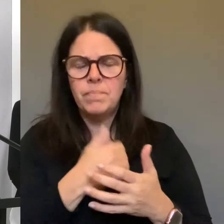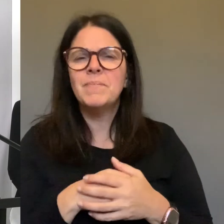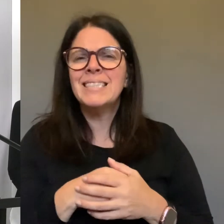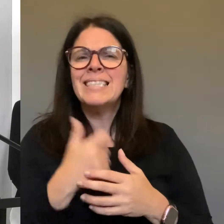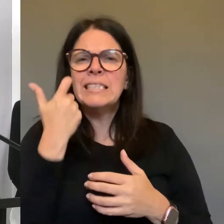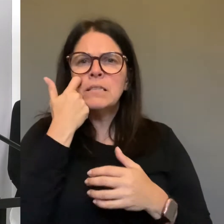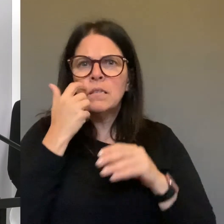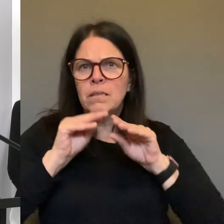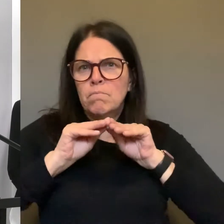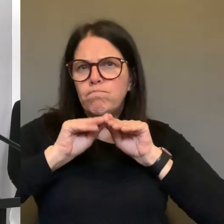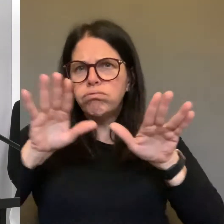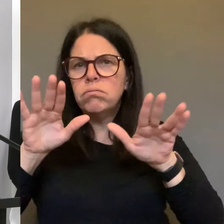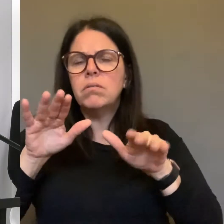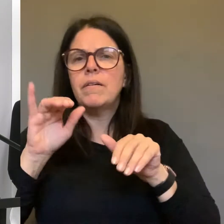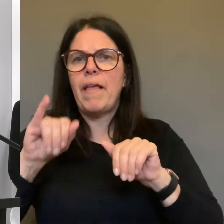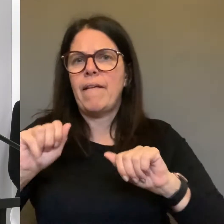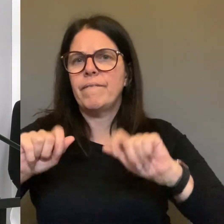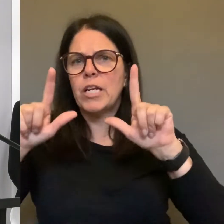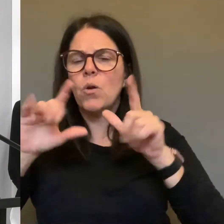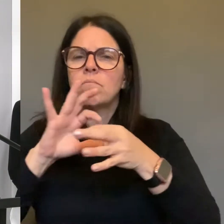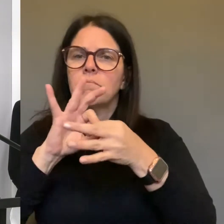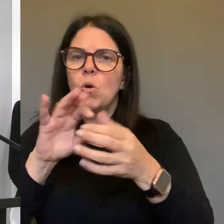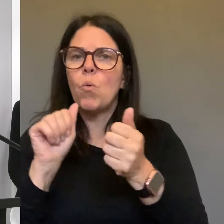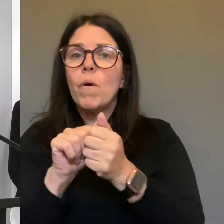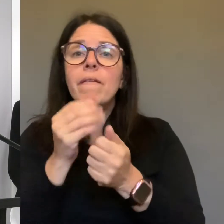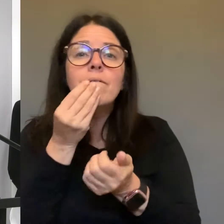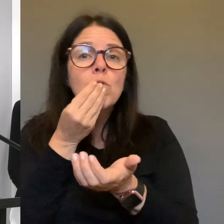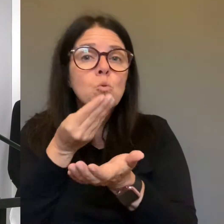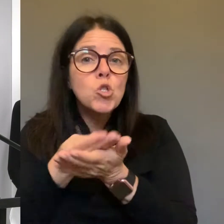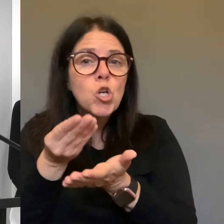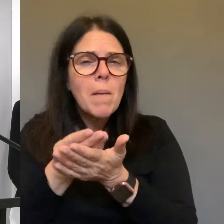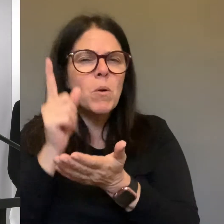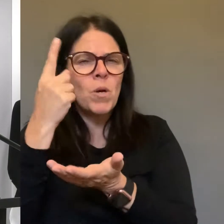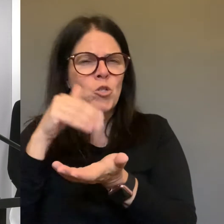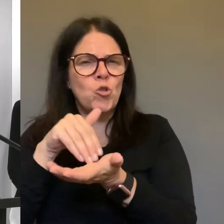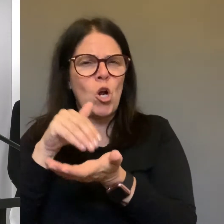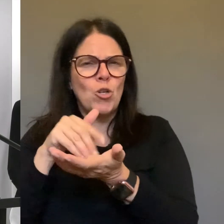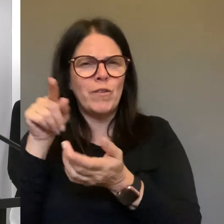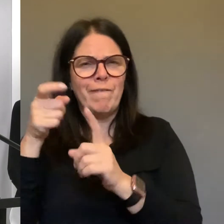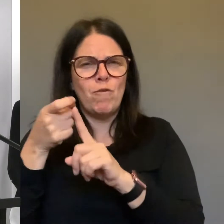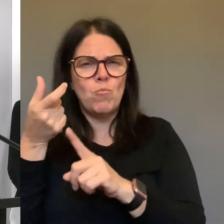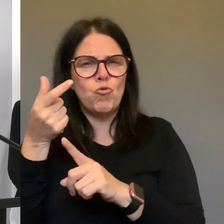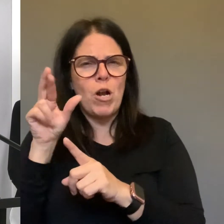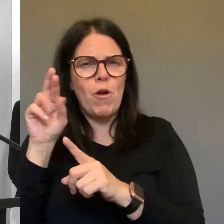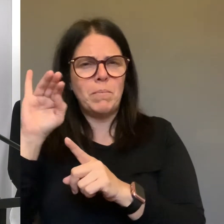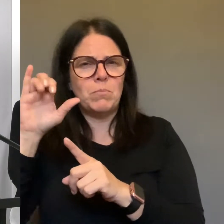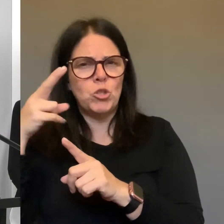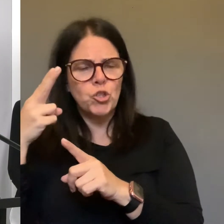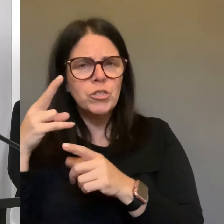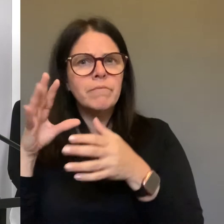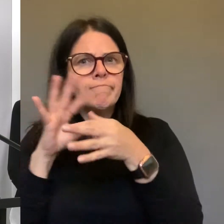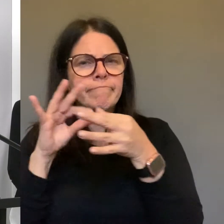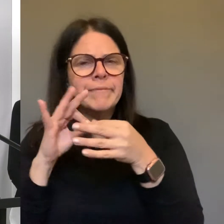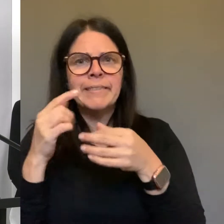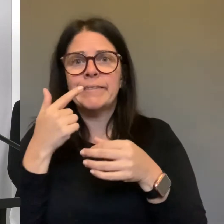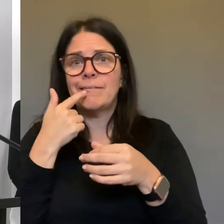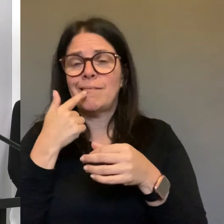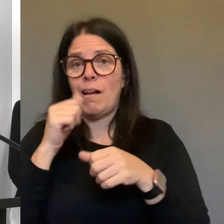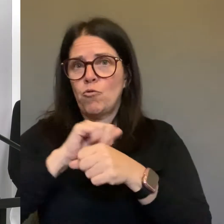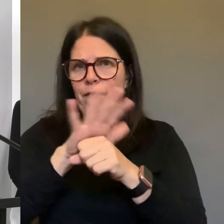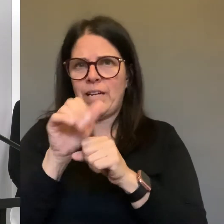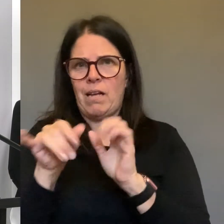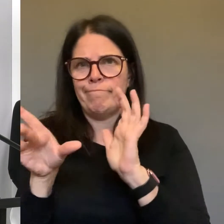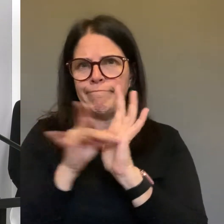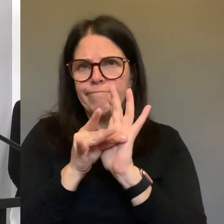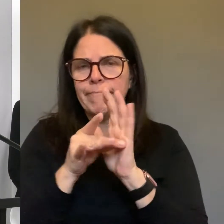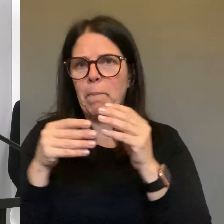how COVID-19 you can survive on plastic and metal for three days on cardboard for up to a day. So therefore, you